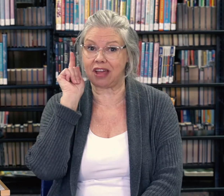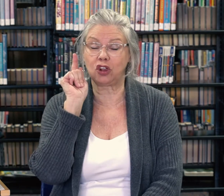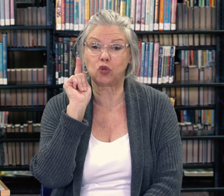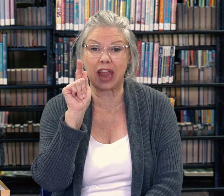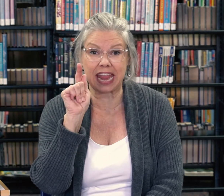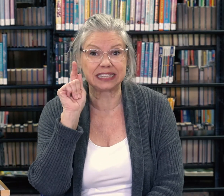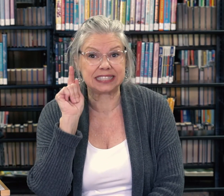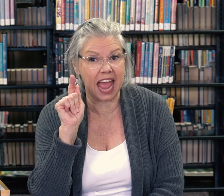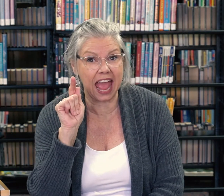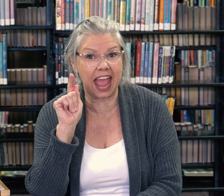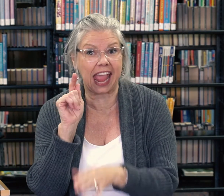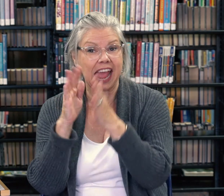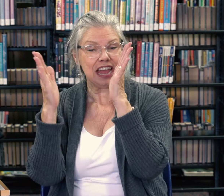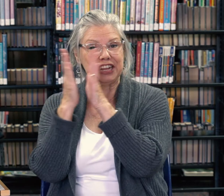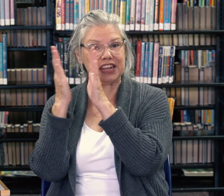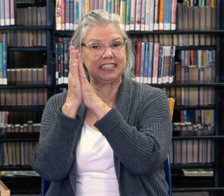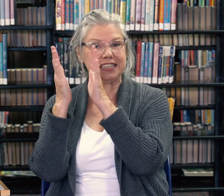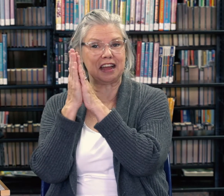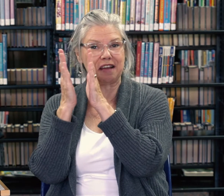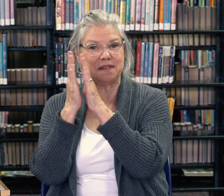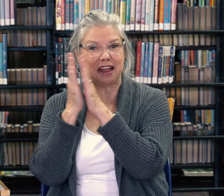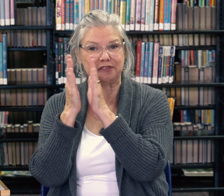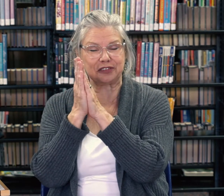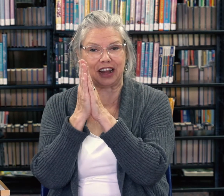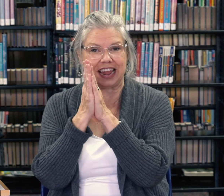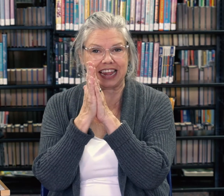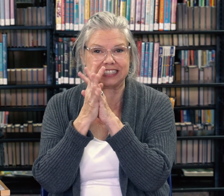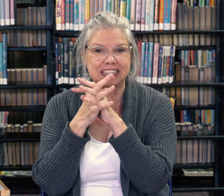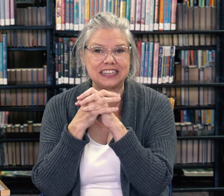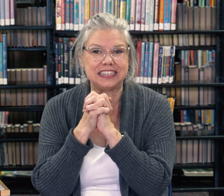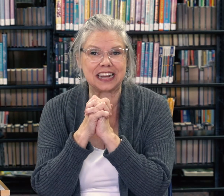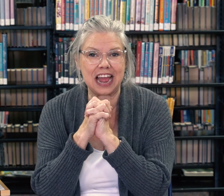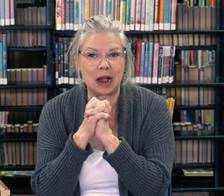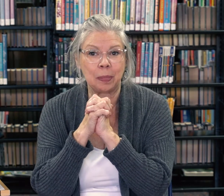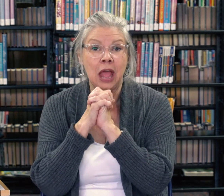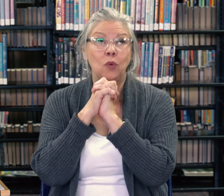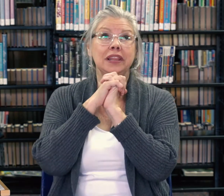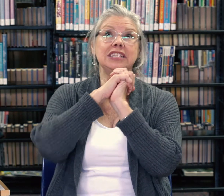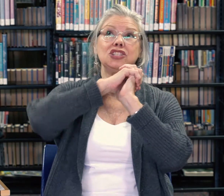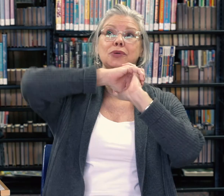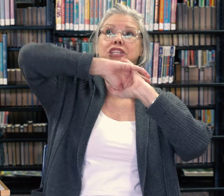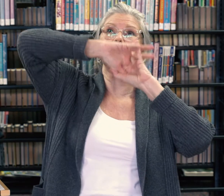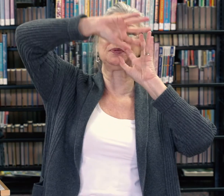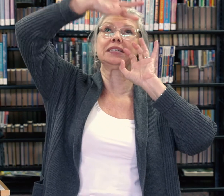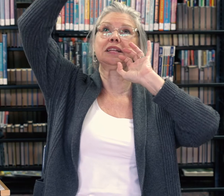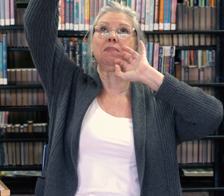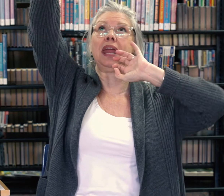a great day. Good job, my friends. Good job. Well, let's stretch up just a minute.